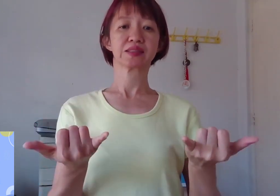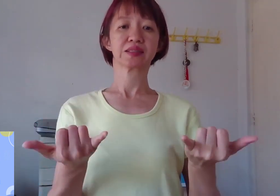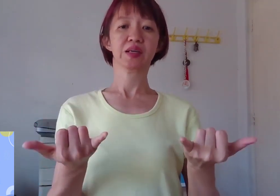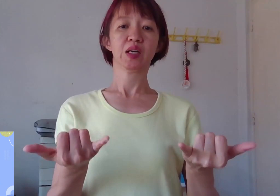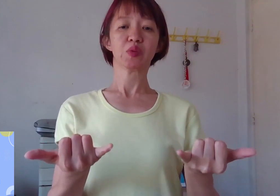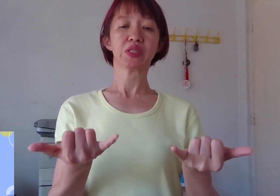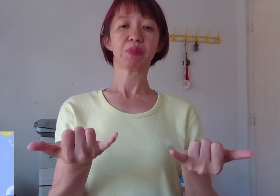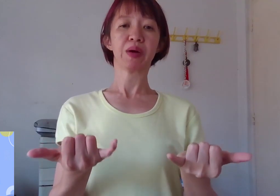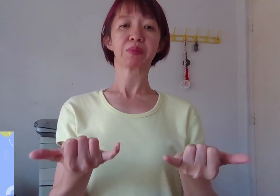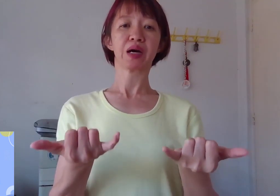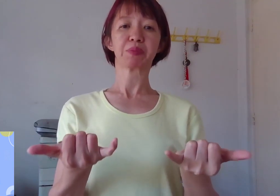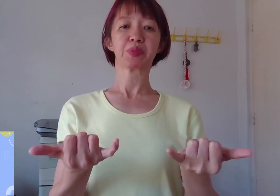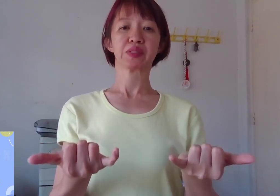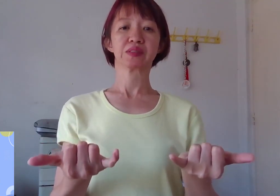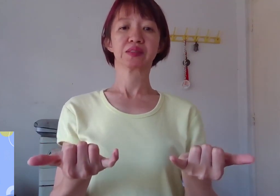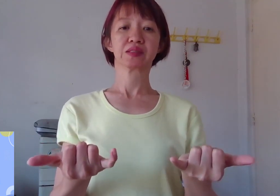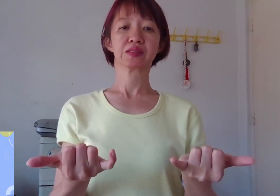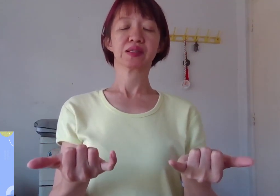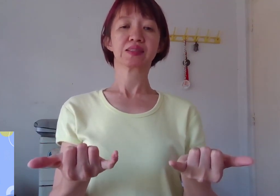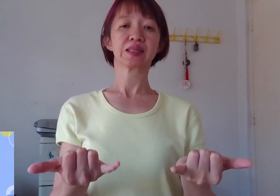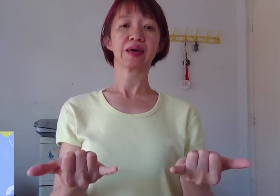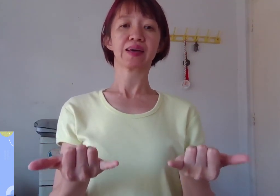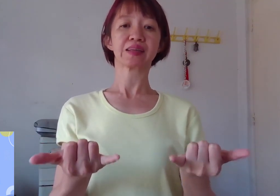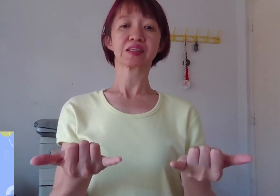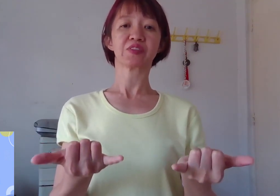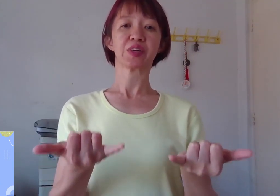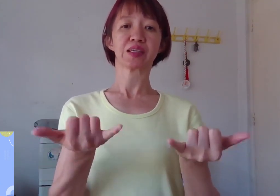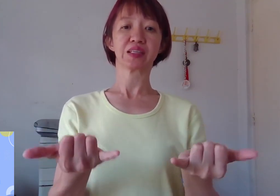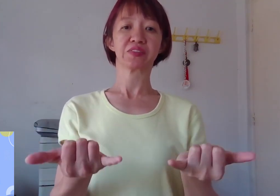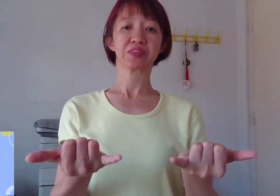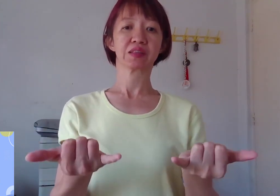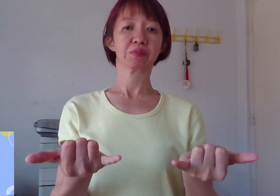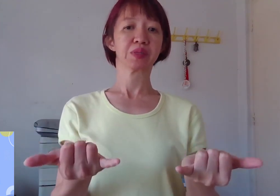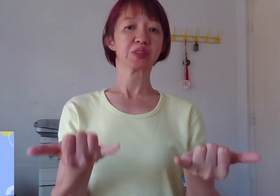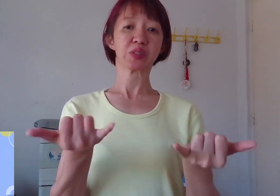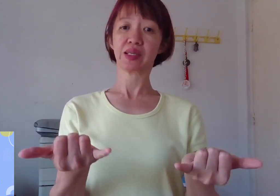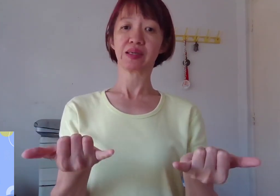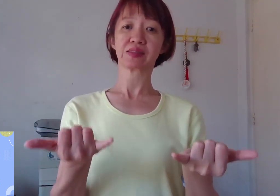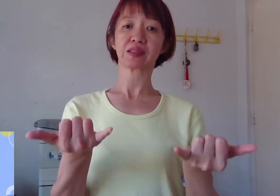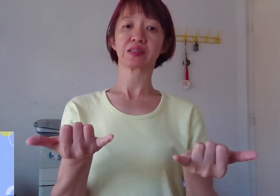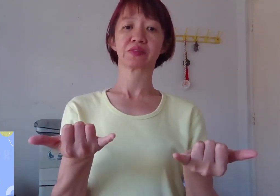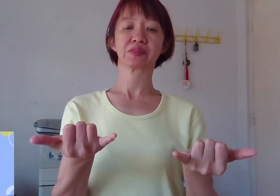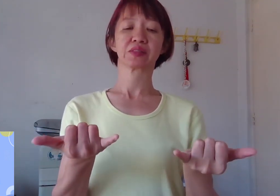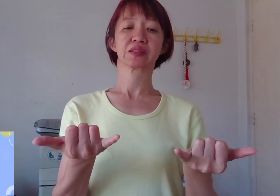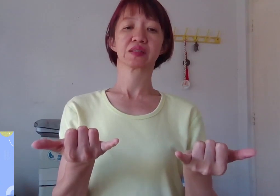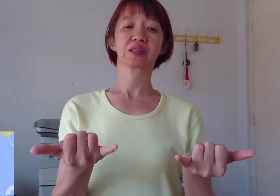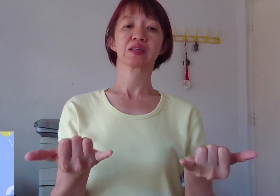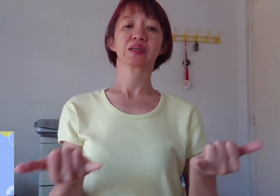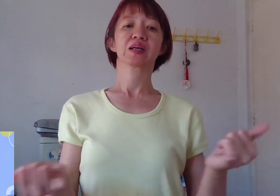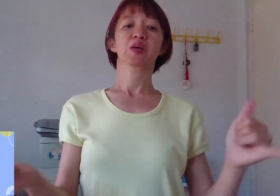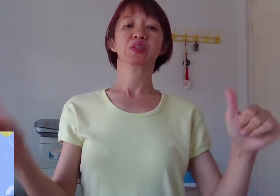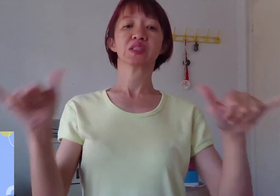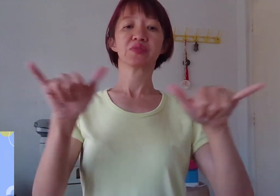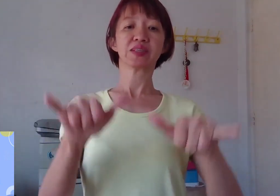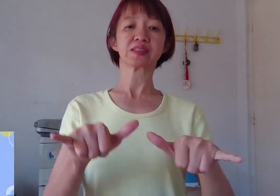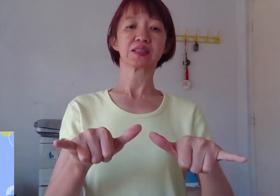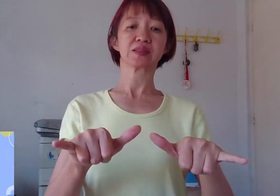with a palm upward. It's like asking for a gift because TODAY is a gift. When you reverse it,